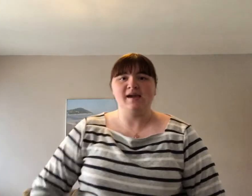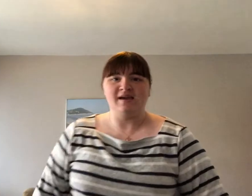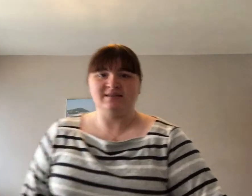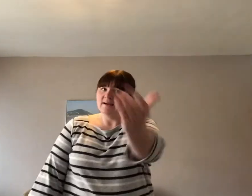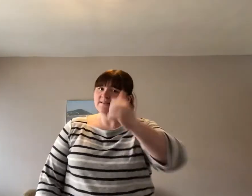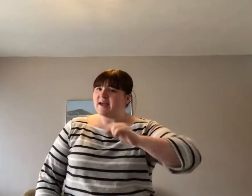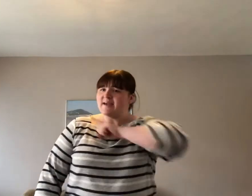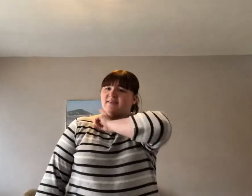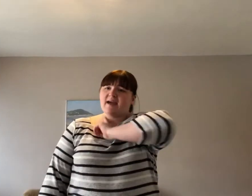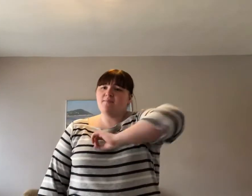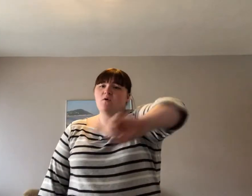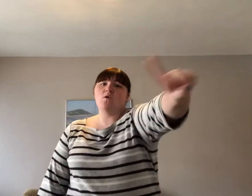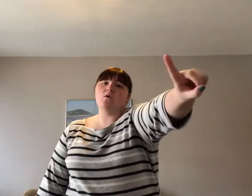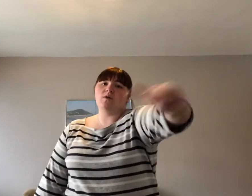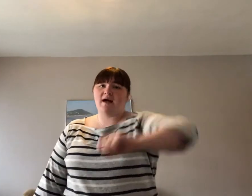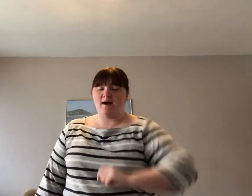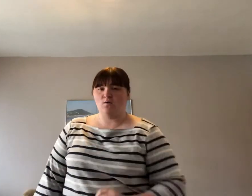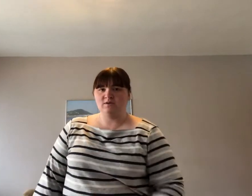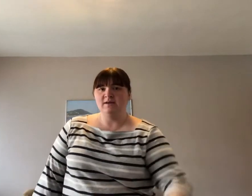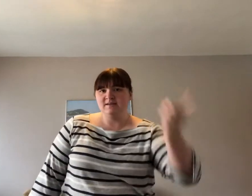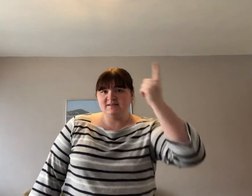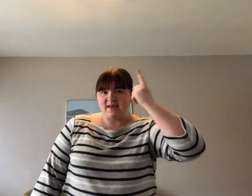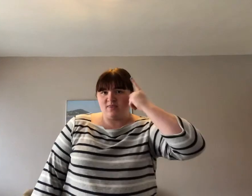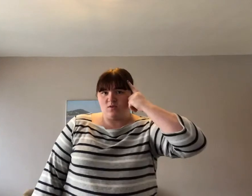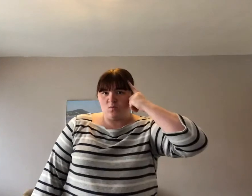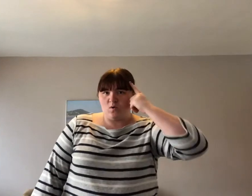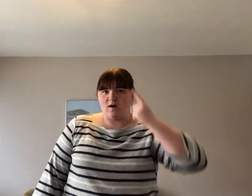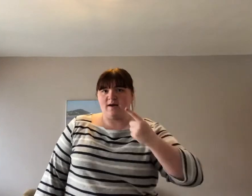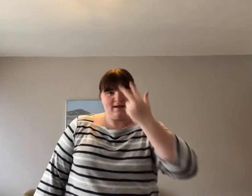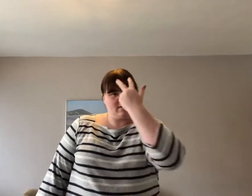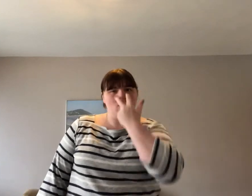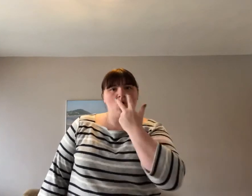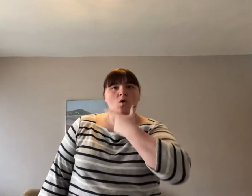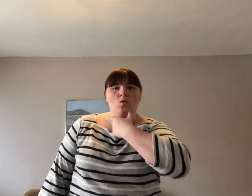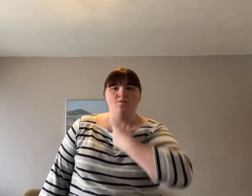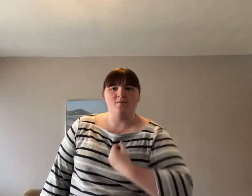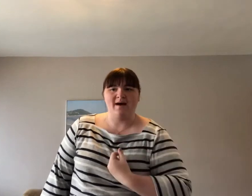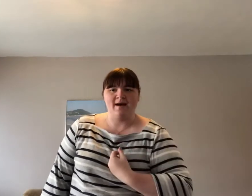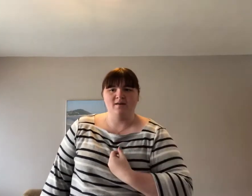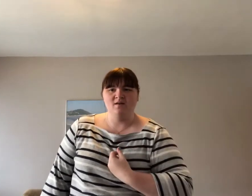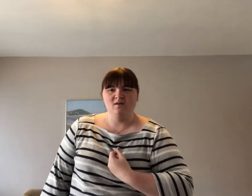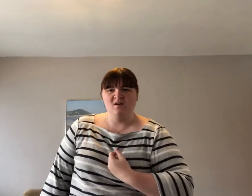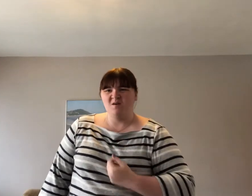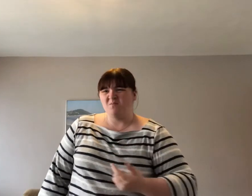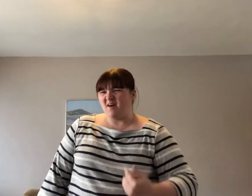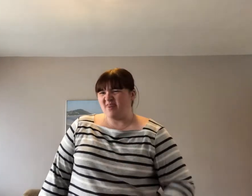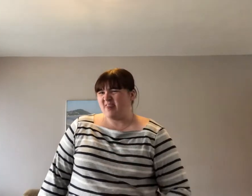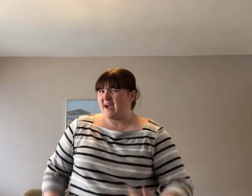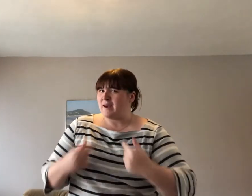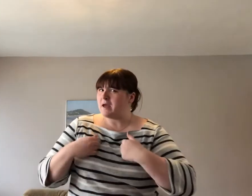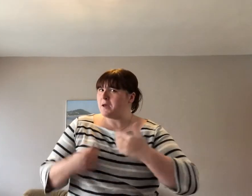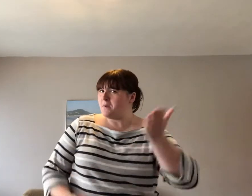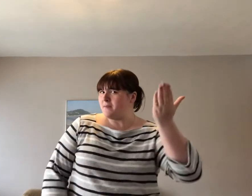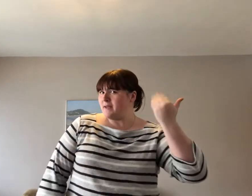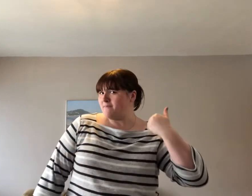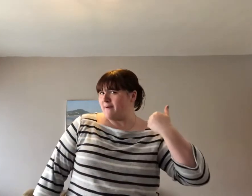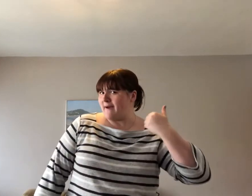Take them all out, said the wise old man. But then I'll be back